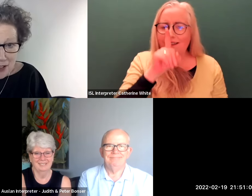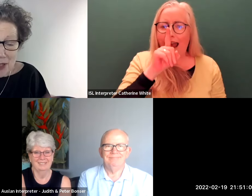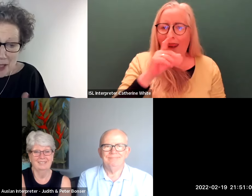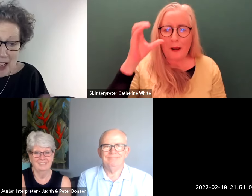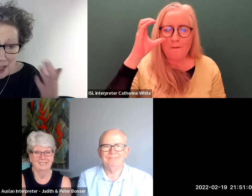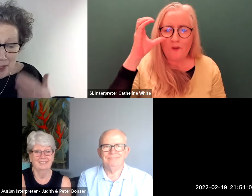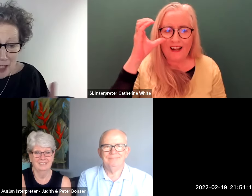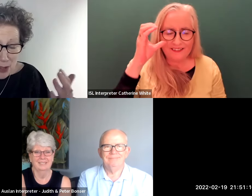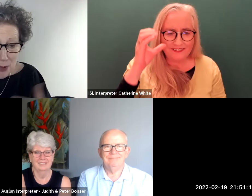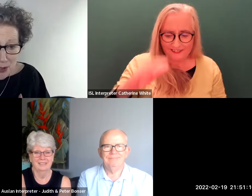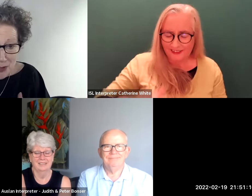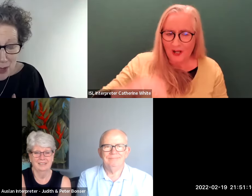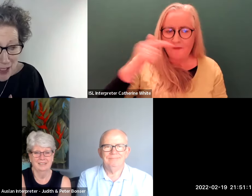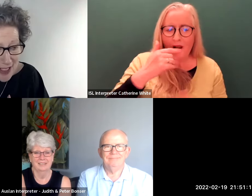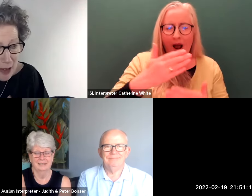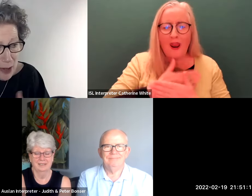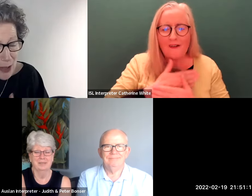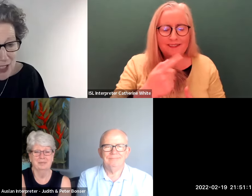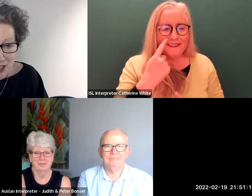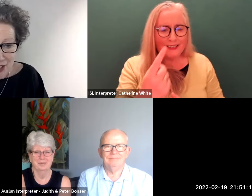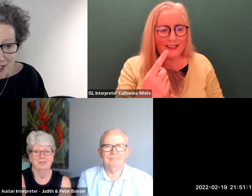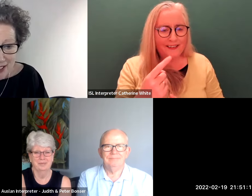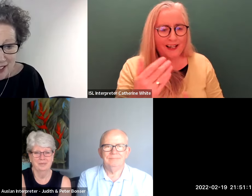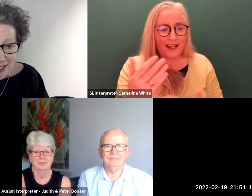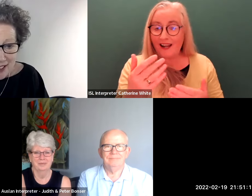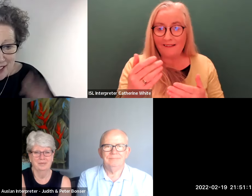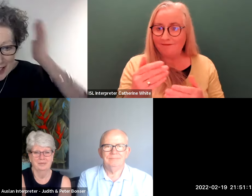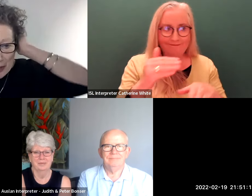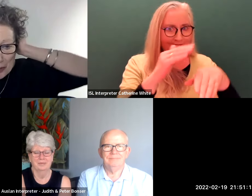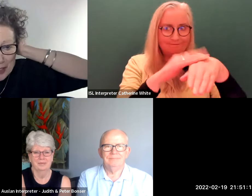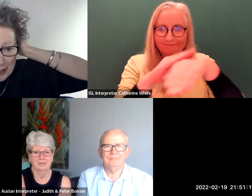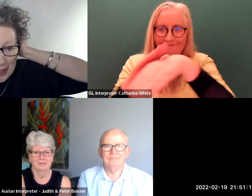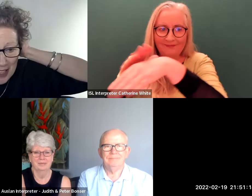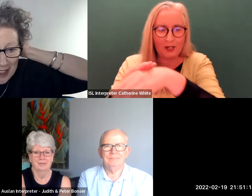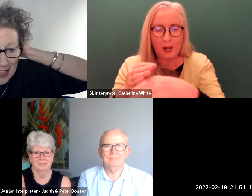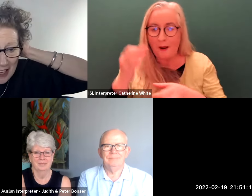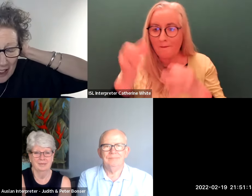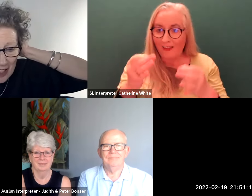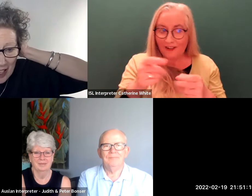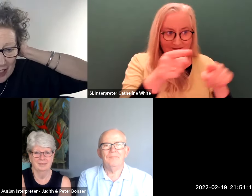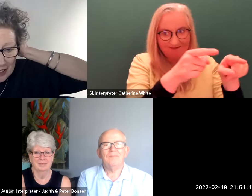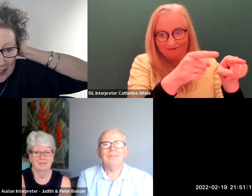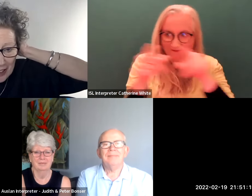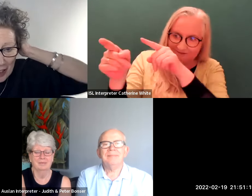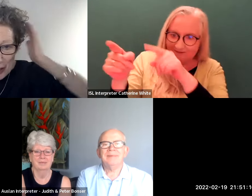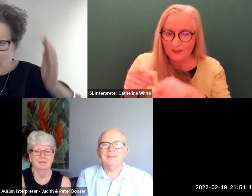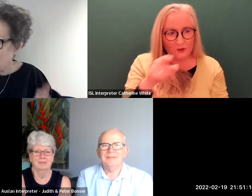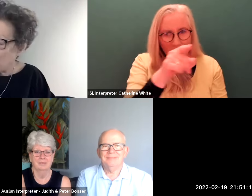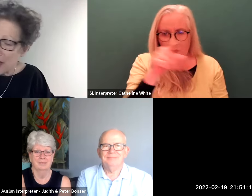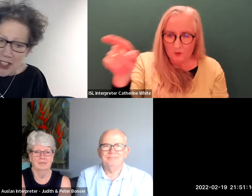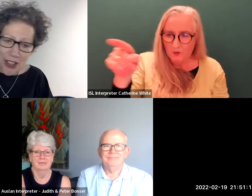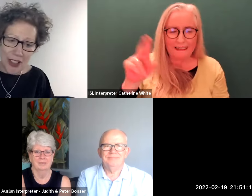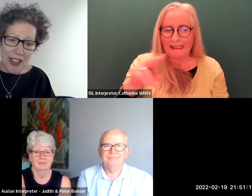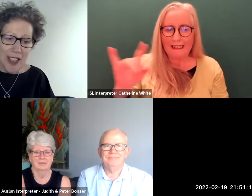you know i would love to put whether it's every politician into a world where they they can't hear or